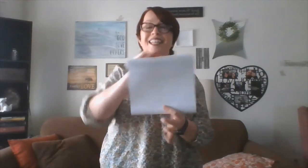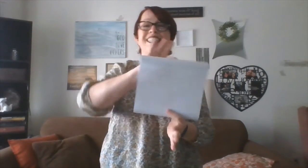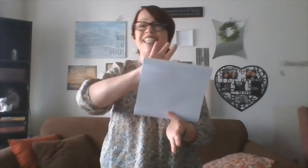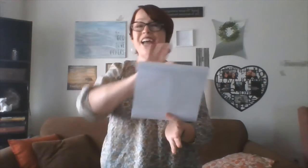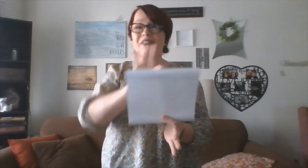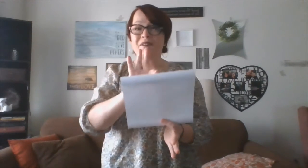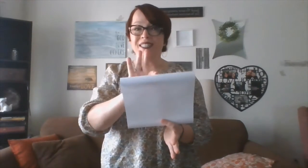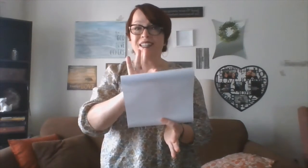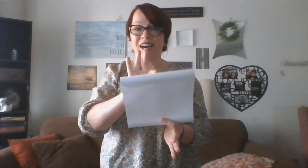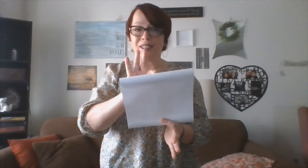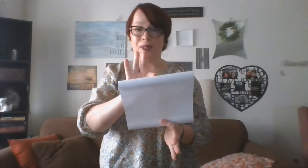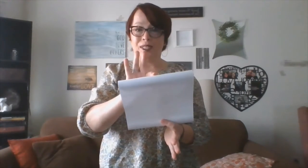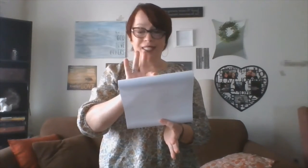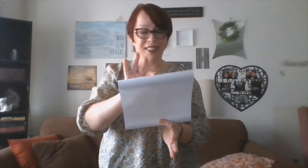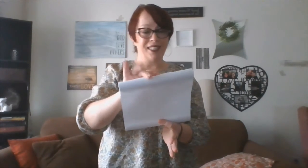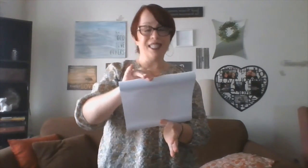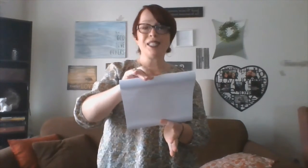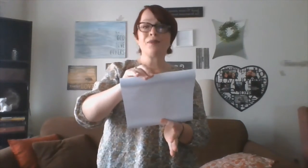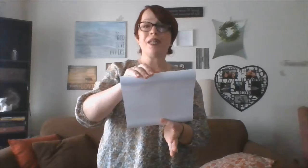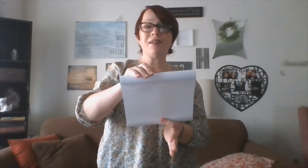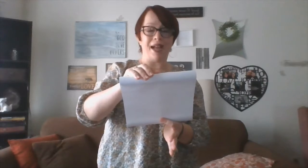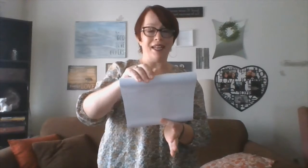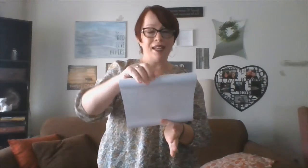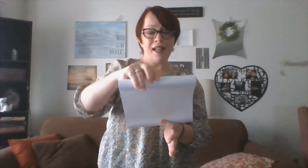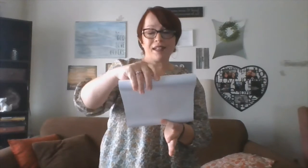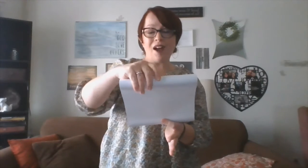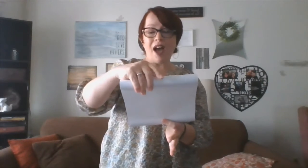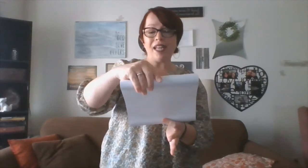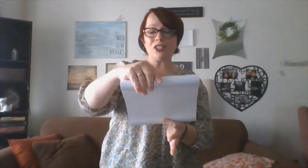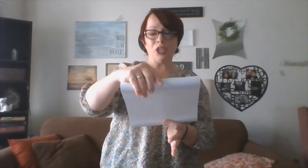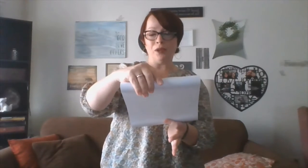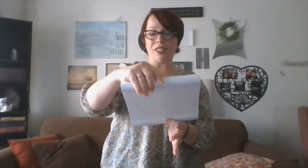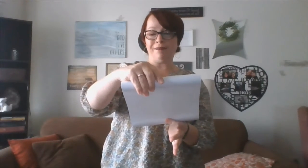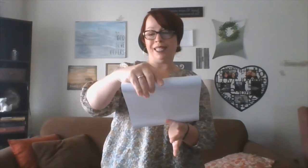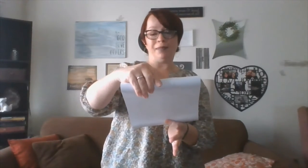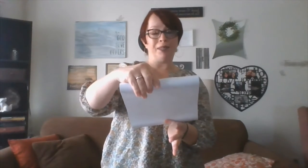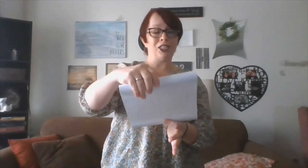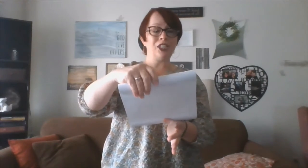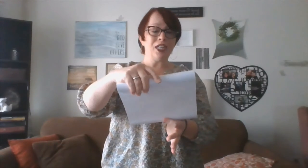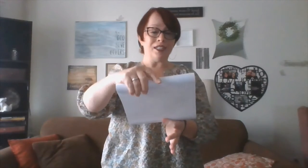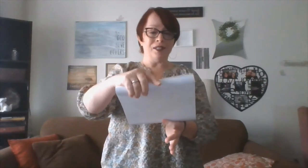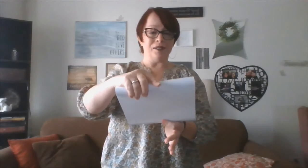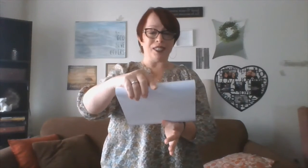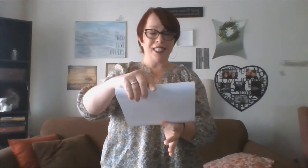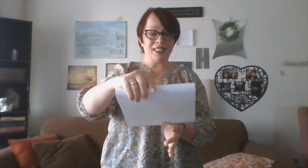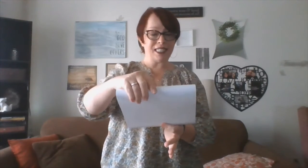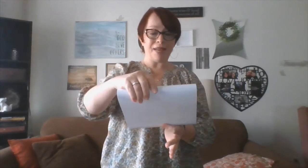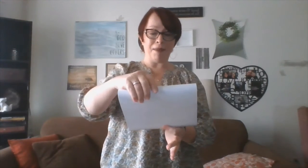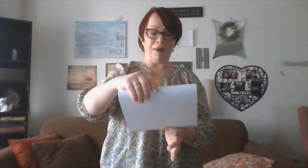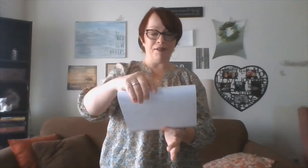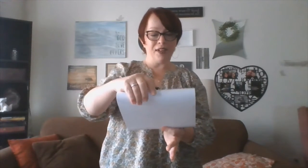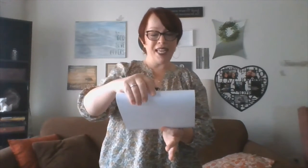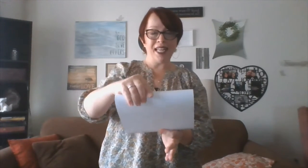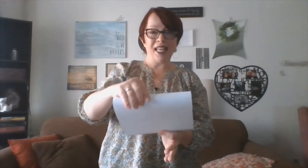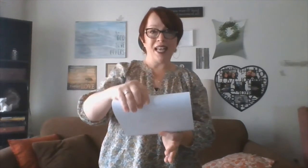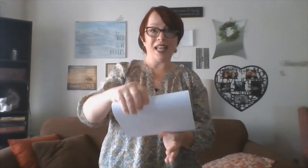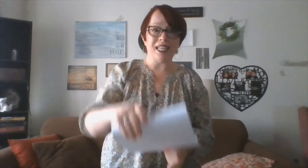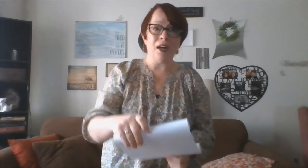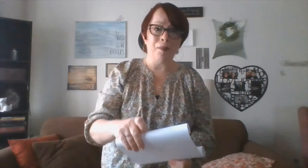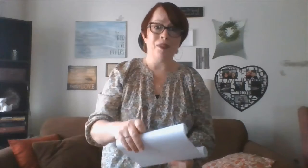to everyone God's word. This is what he read. God has chosen me to preach the good news, to set people free and to help